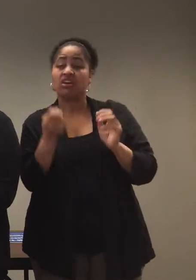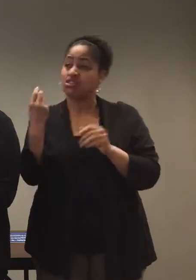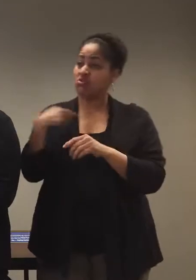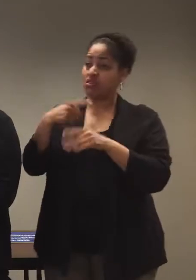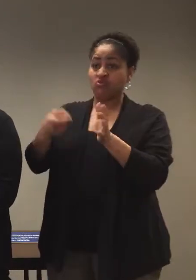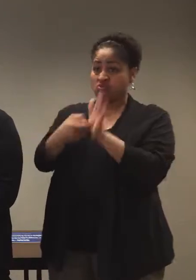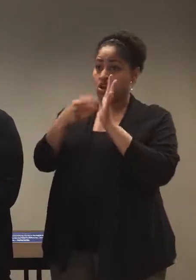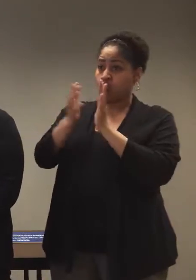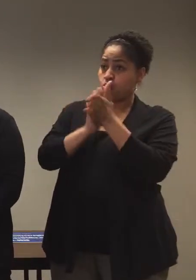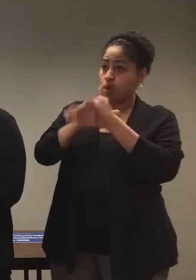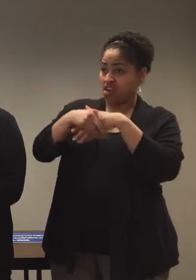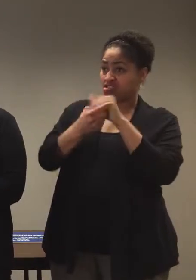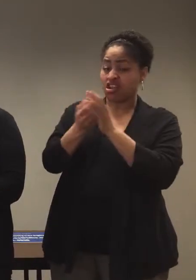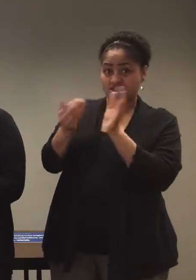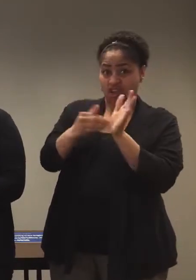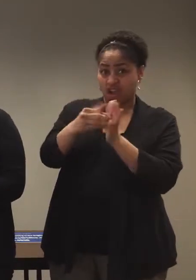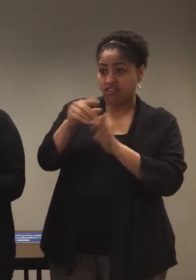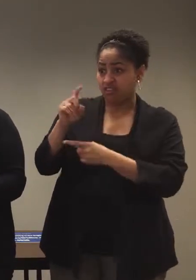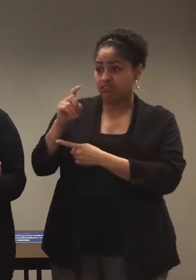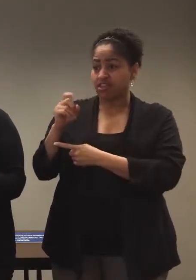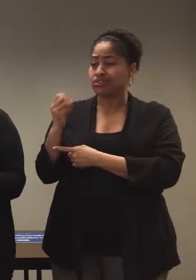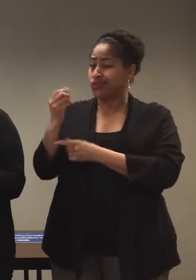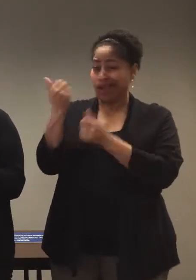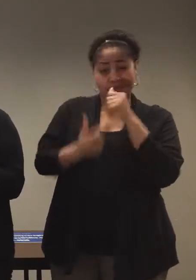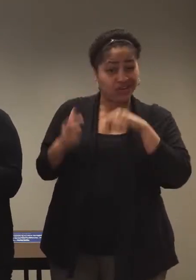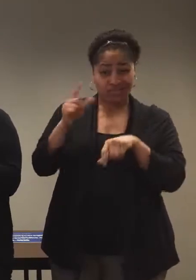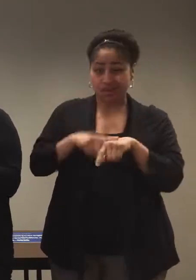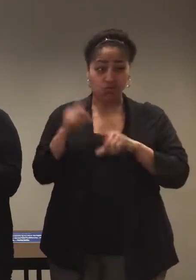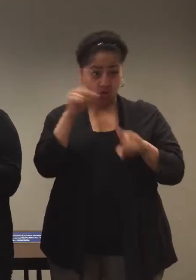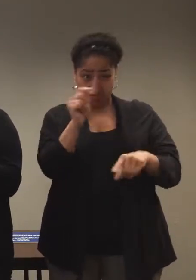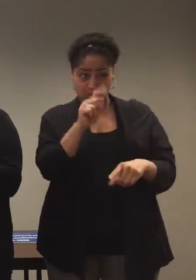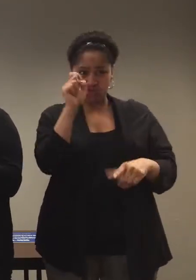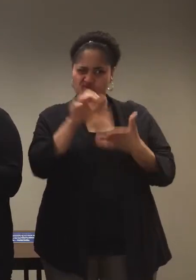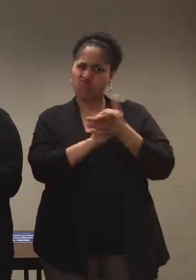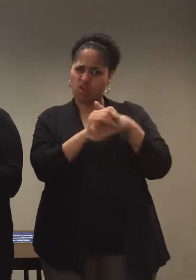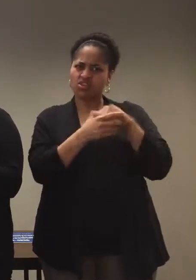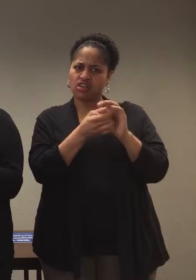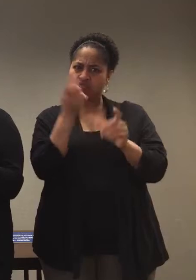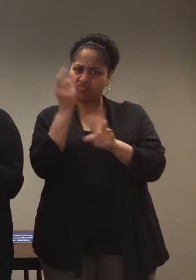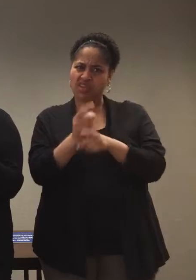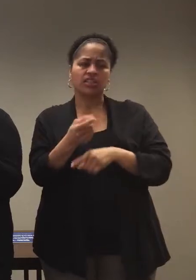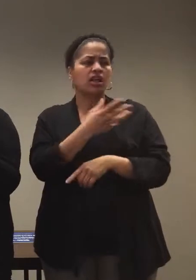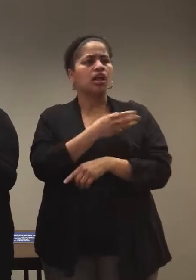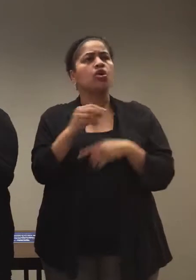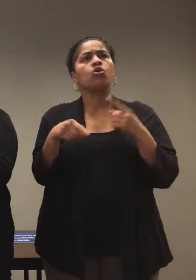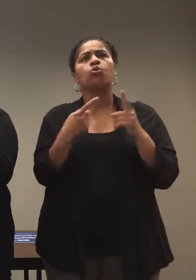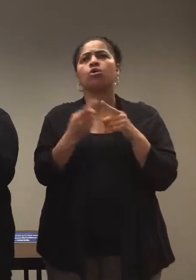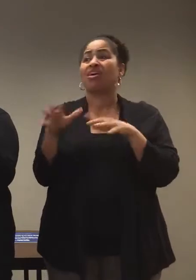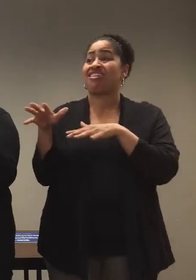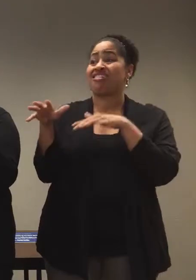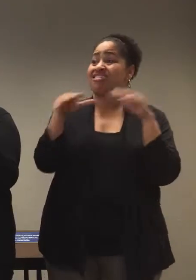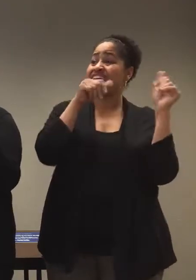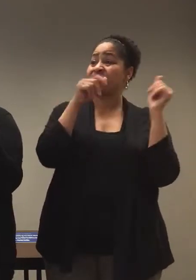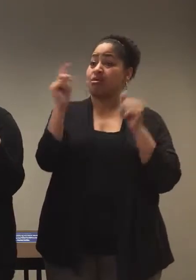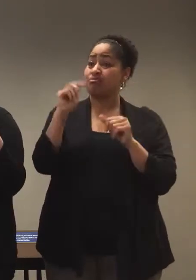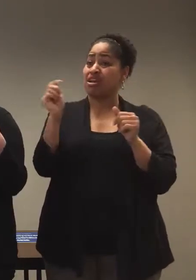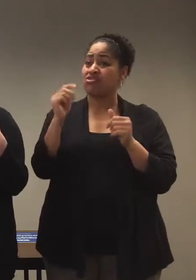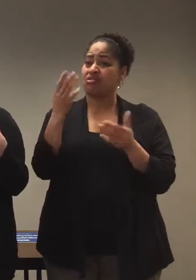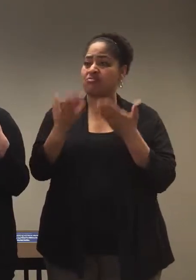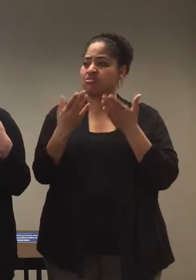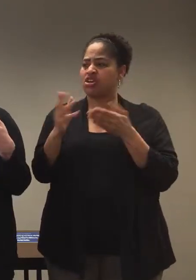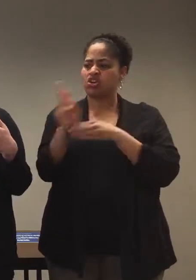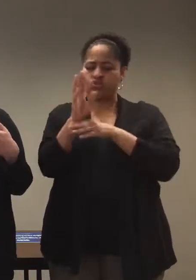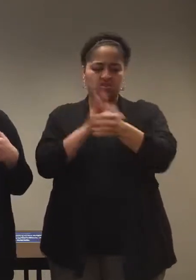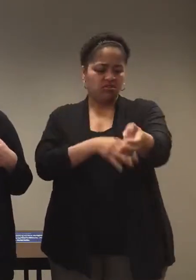wash our hands. Yes. Okay, so we should wash our hands every time we go to the bathroom, right? And then like when we're leaving the bathroom,